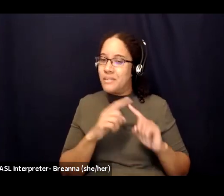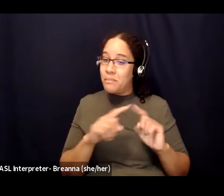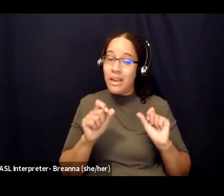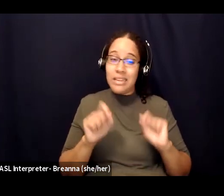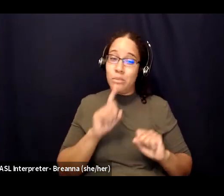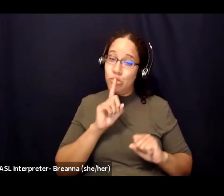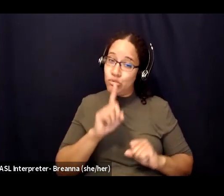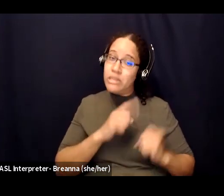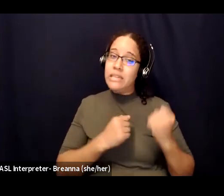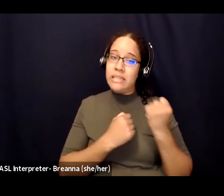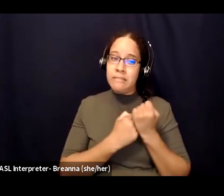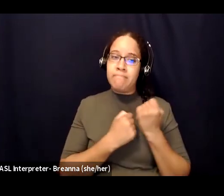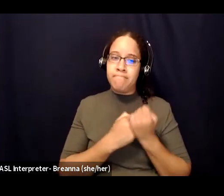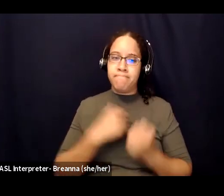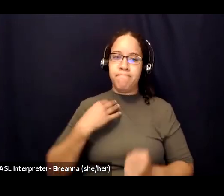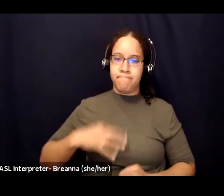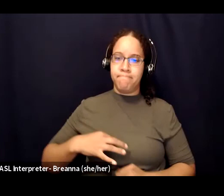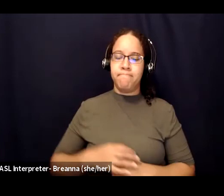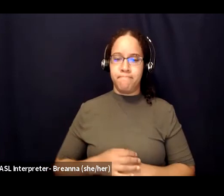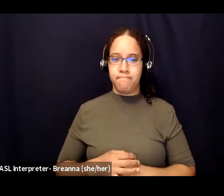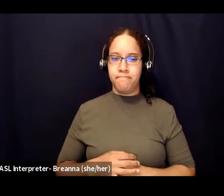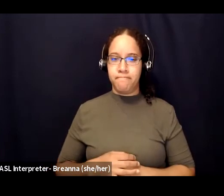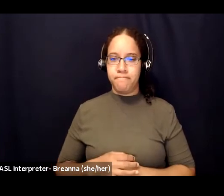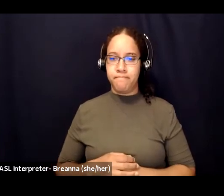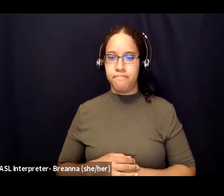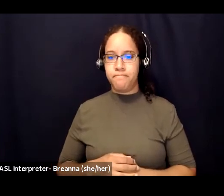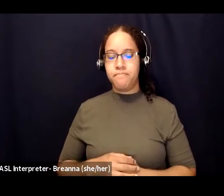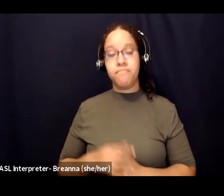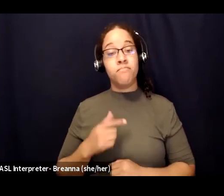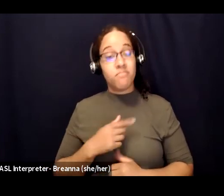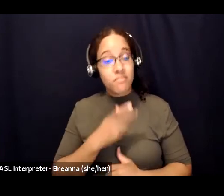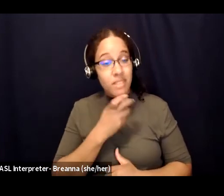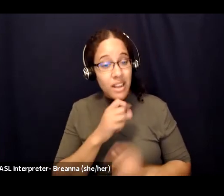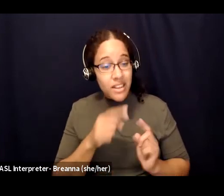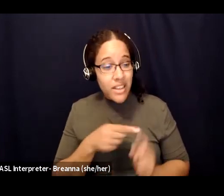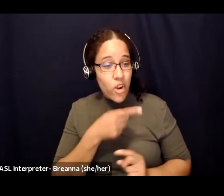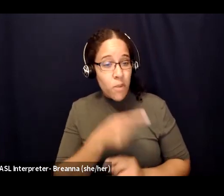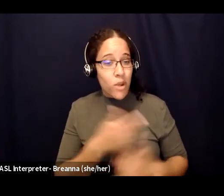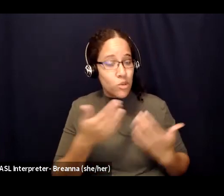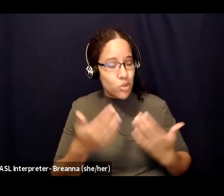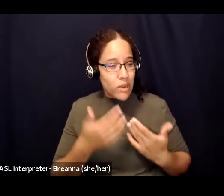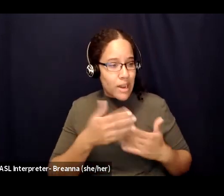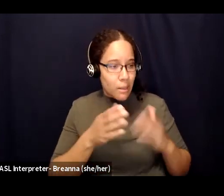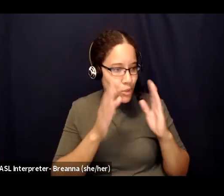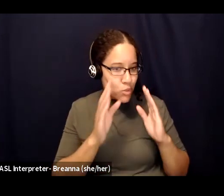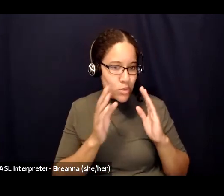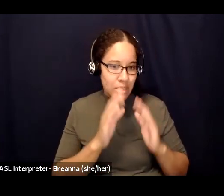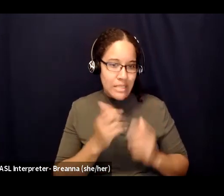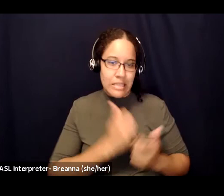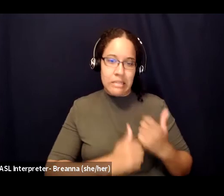you want me to i care about you and i'm here to listen or help in any way so those are some examples in addition to all the other things that people